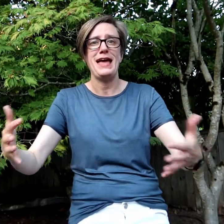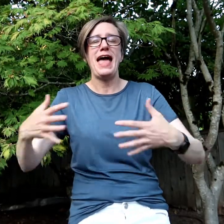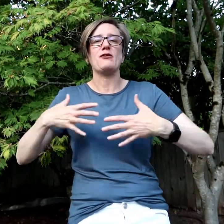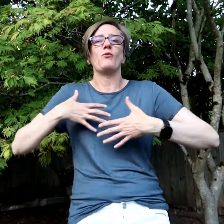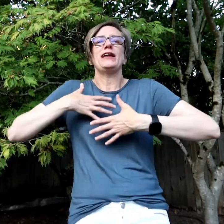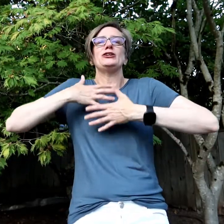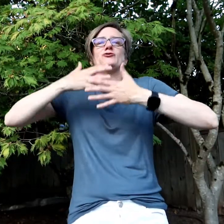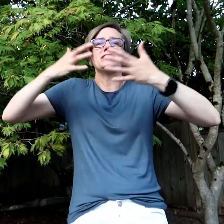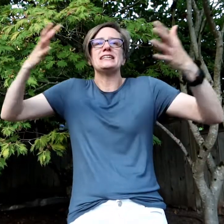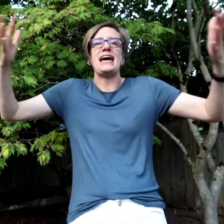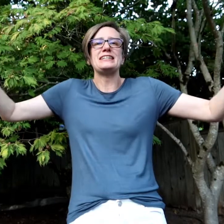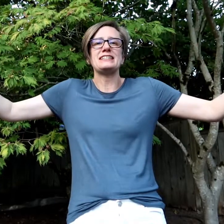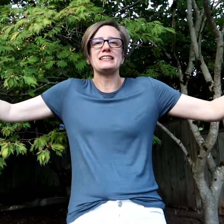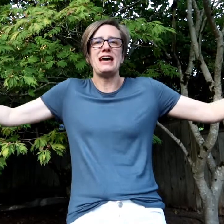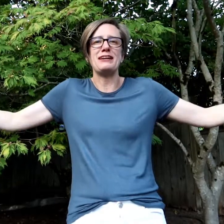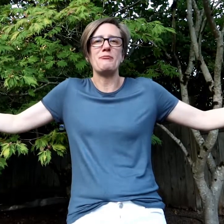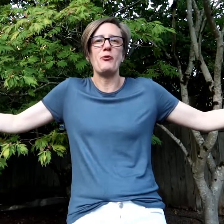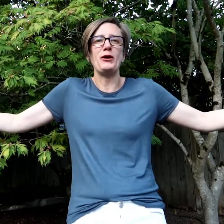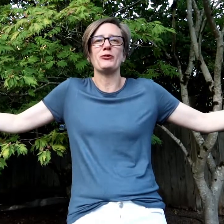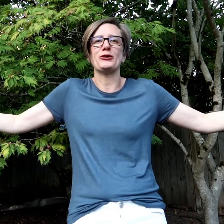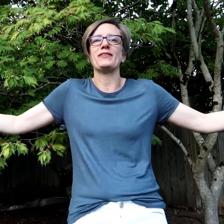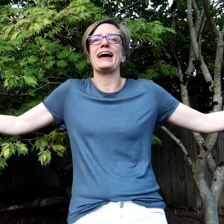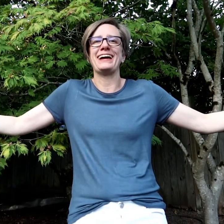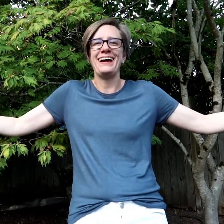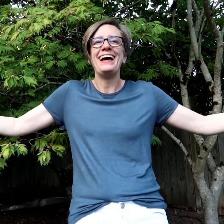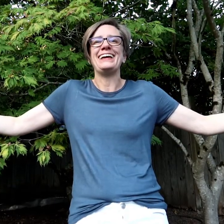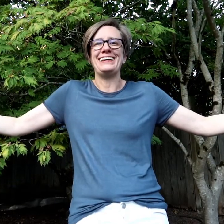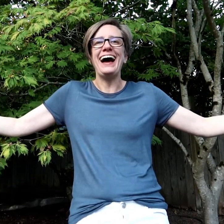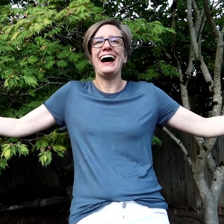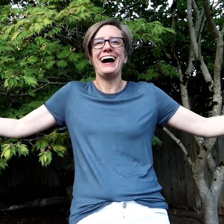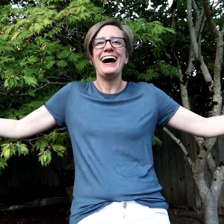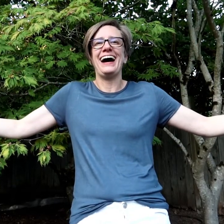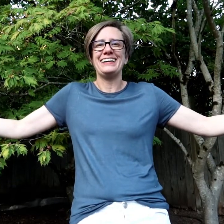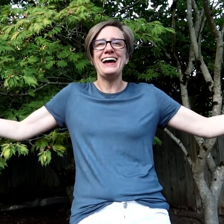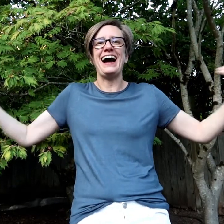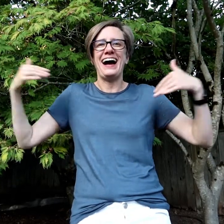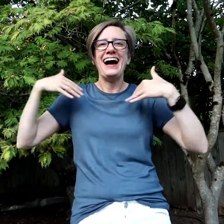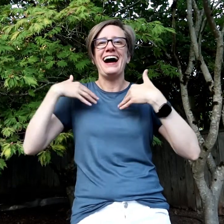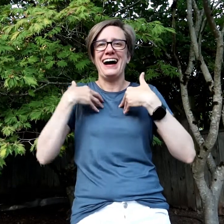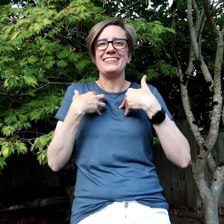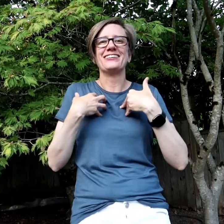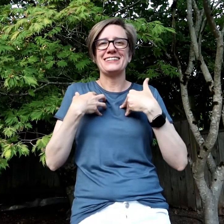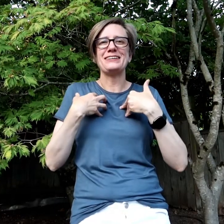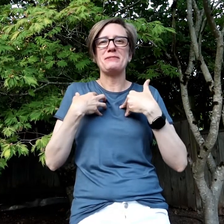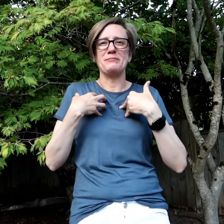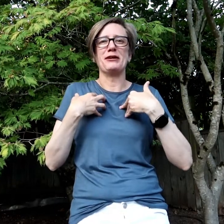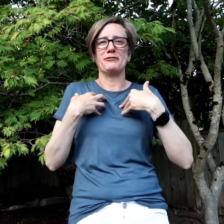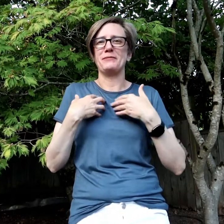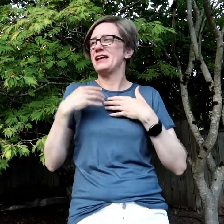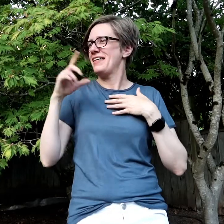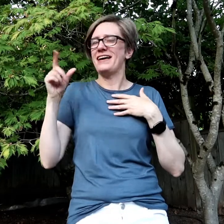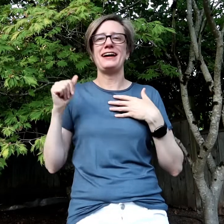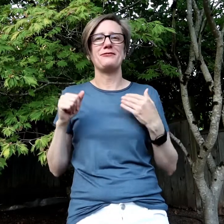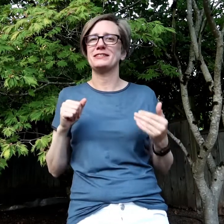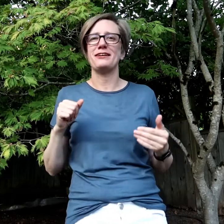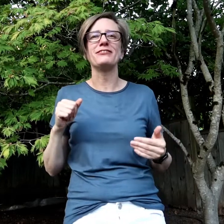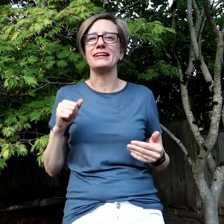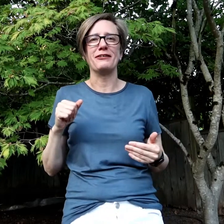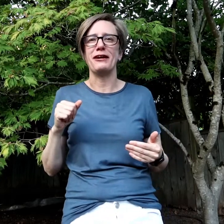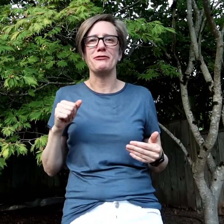And when you get to that point where you're like, yeah, yeah, there is something better for me. That guy was definitely not right for